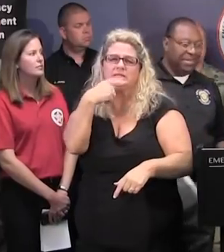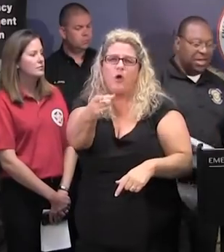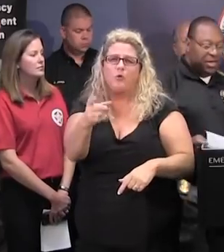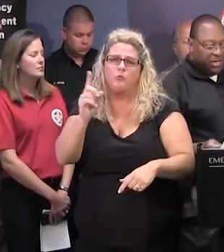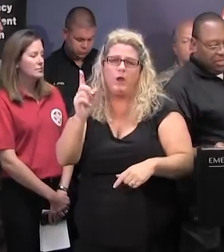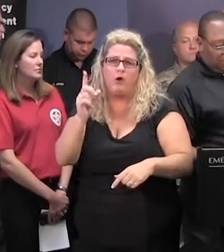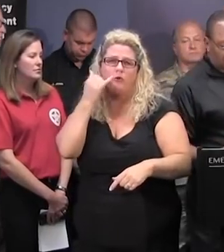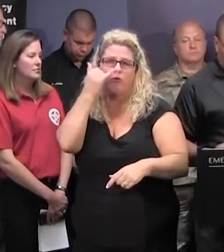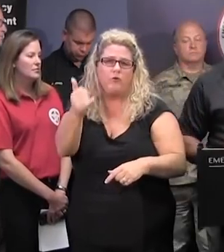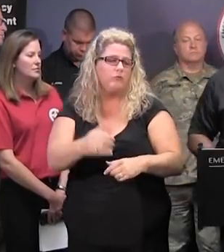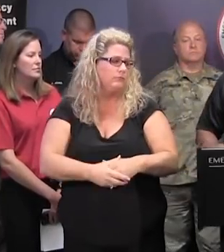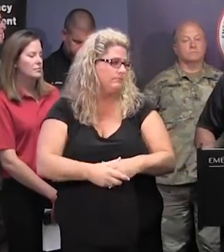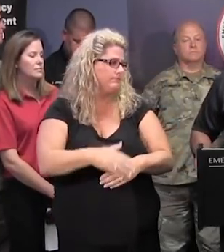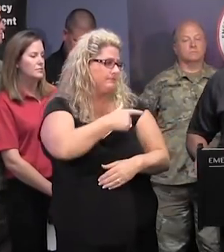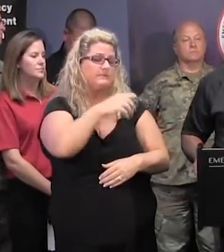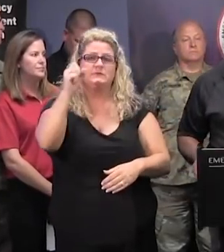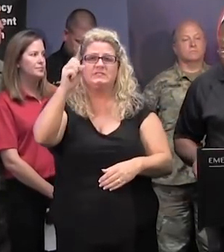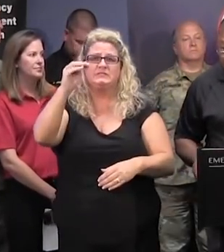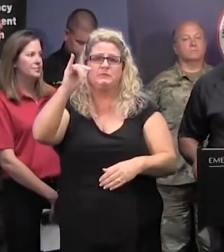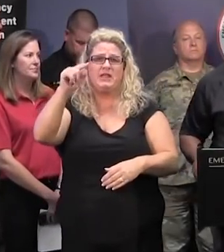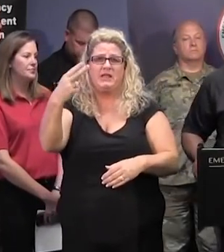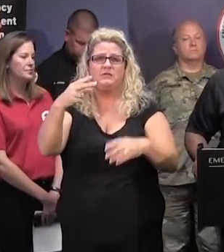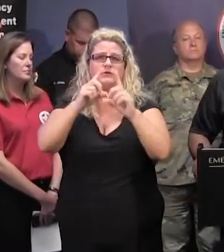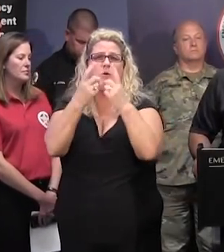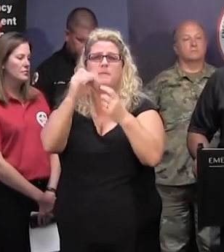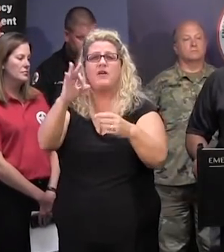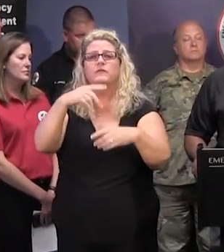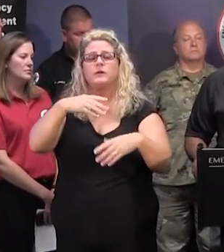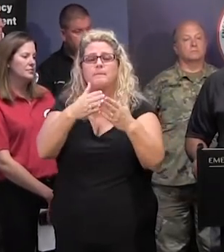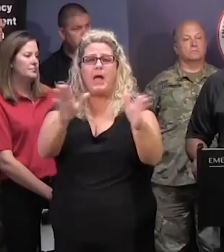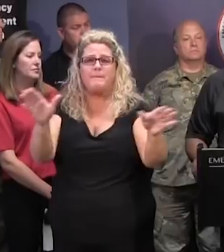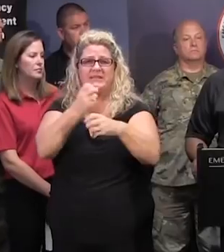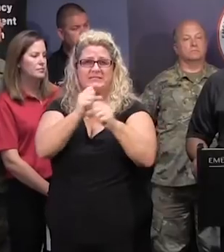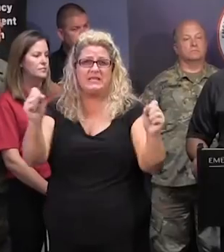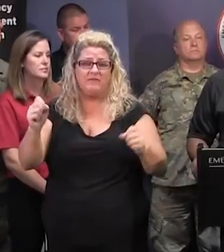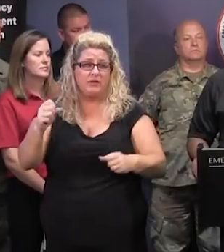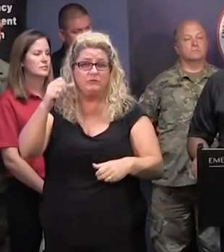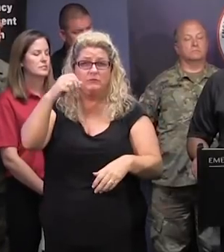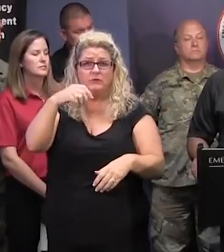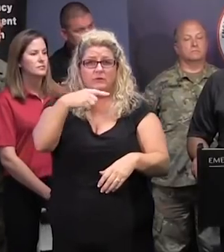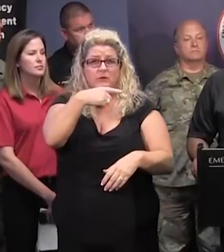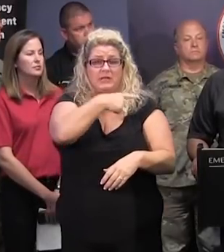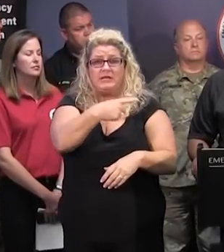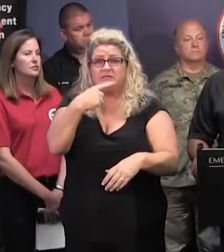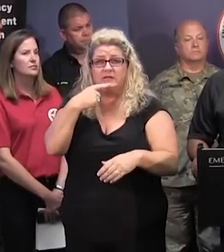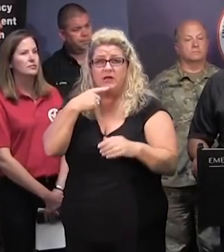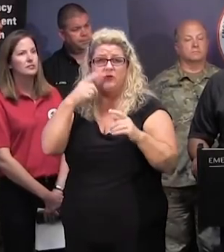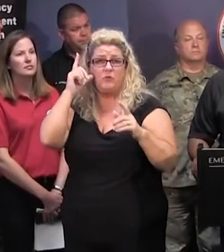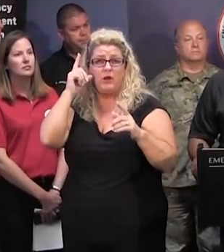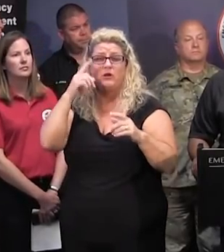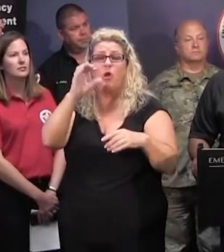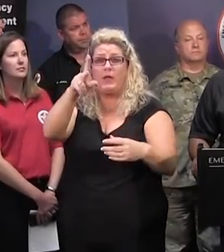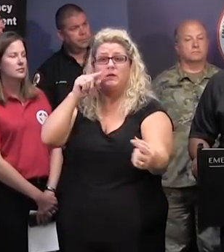Smith. Thank you, Governor. Leroy Smith, Department of Public Safety. As the Governor stated earlier, the reverted